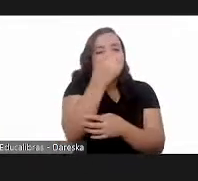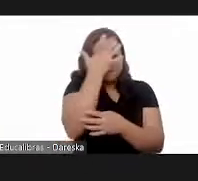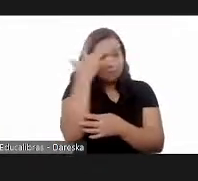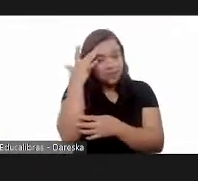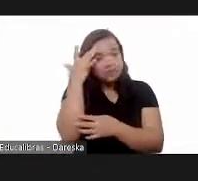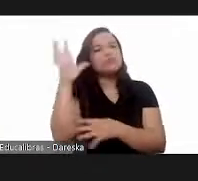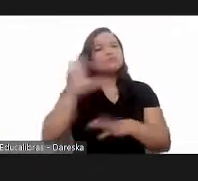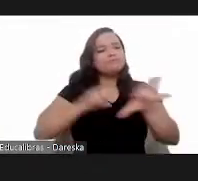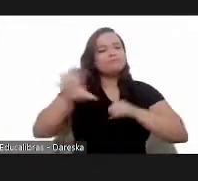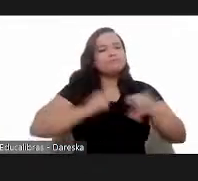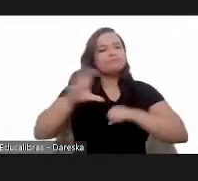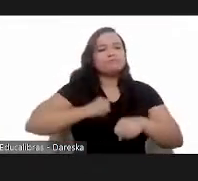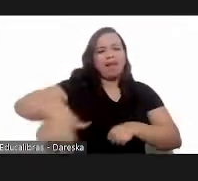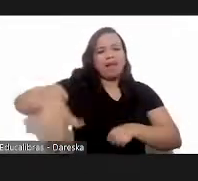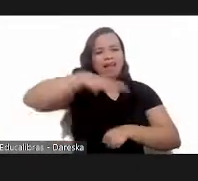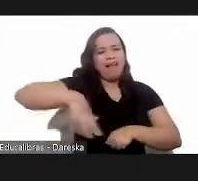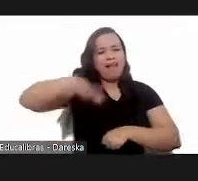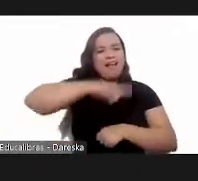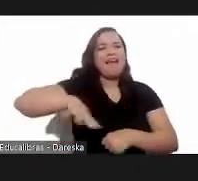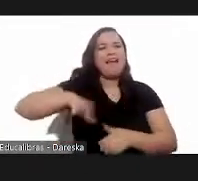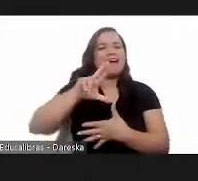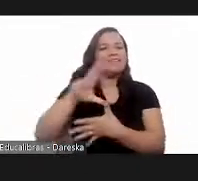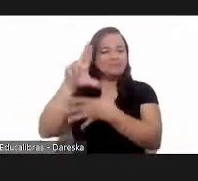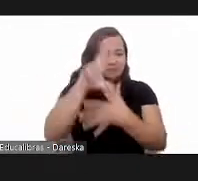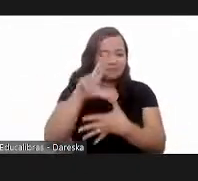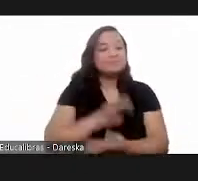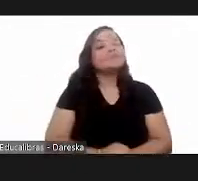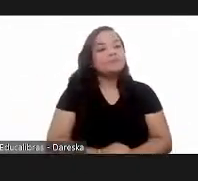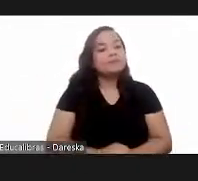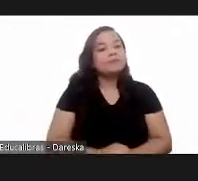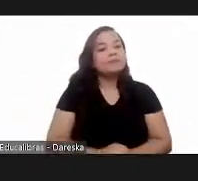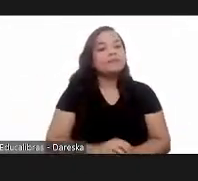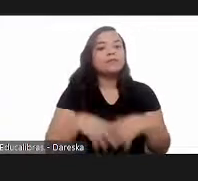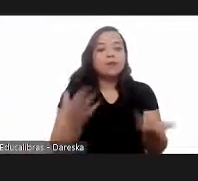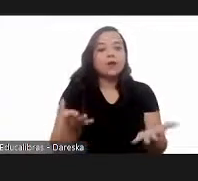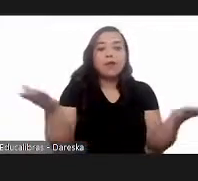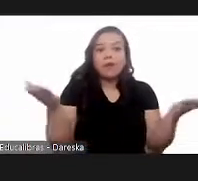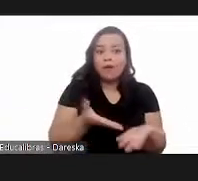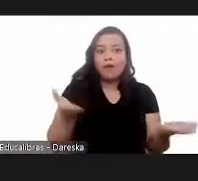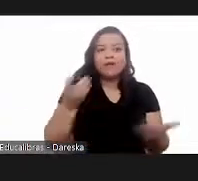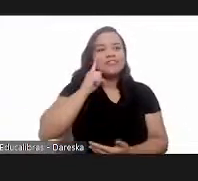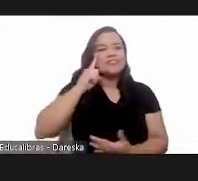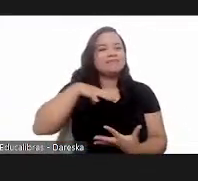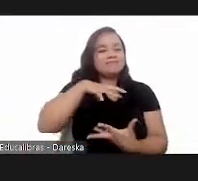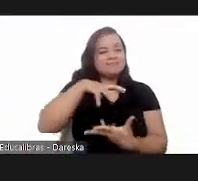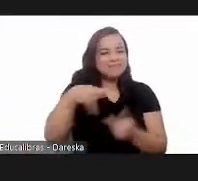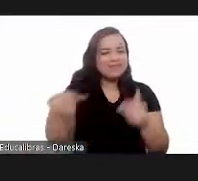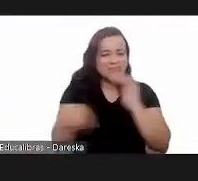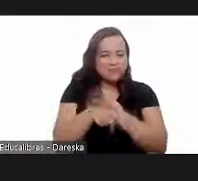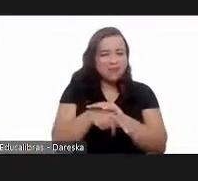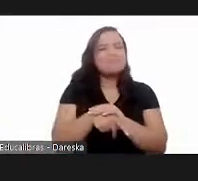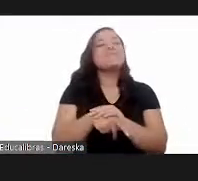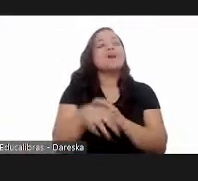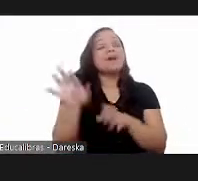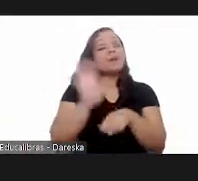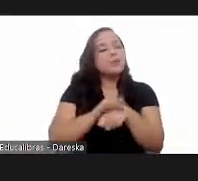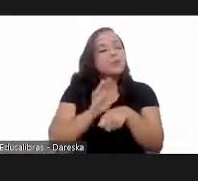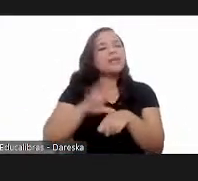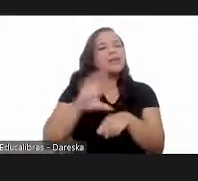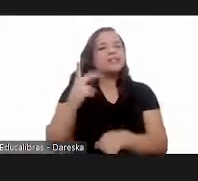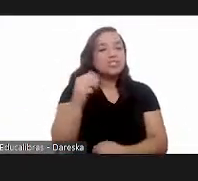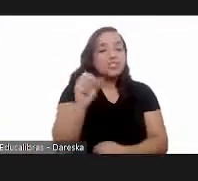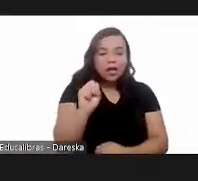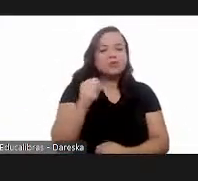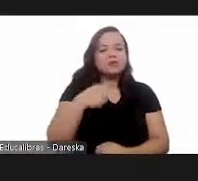especially in Latin America. I am wearing the jersey for World Chagas Disease today. And